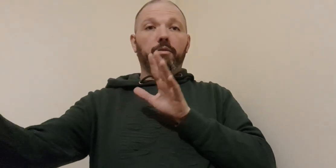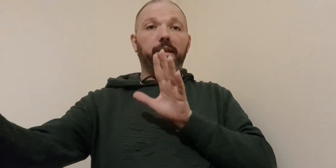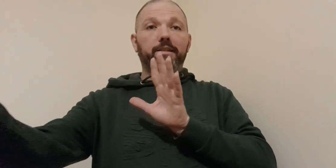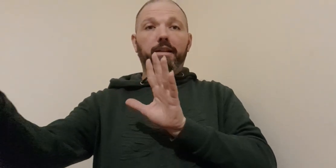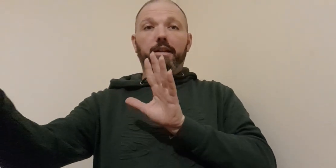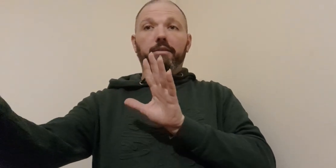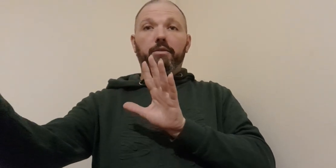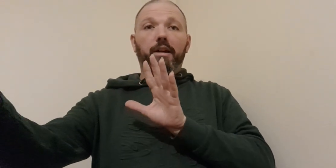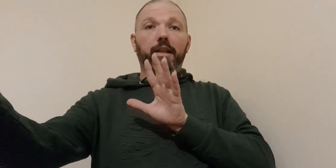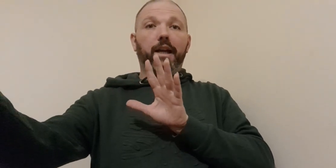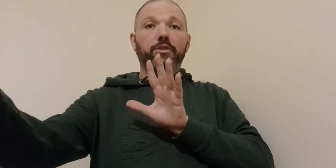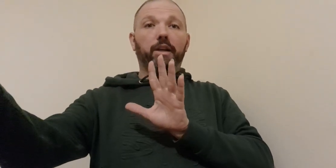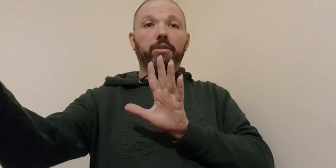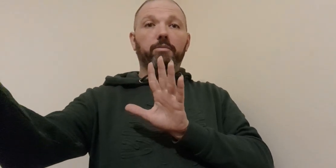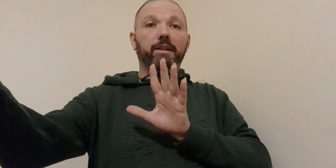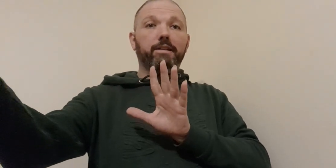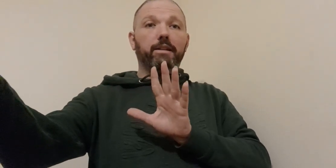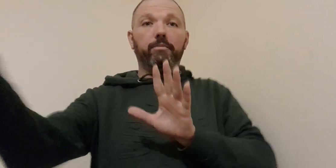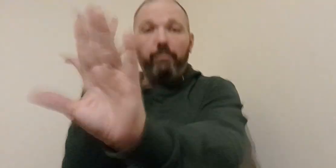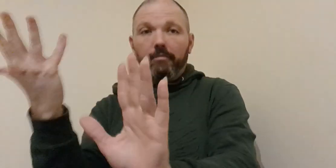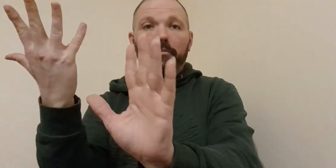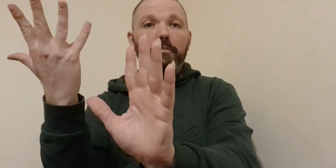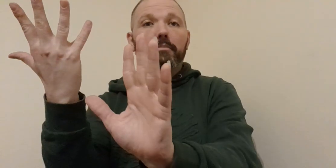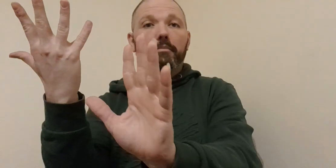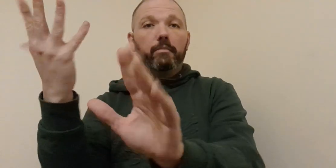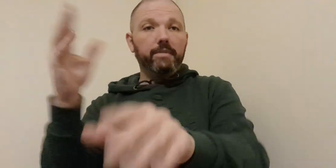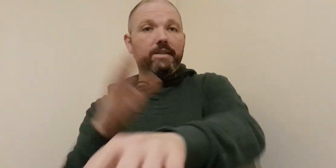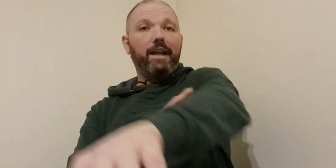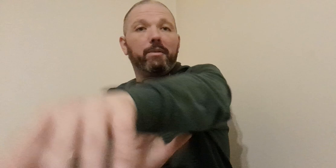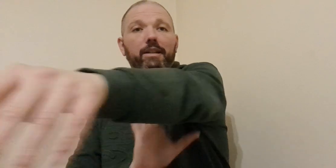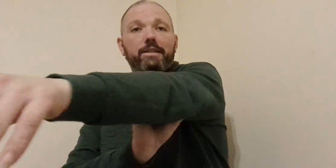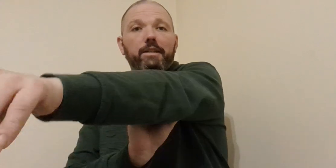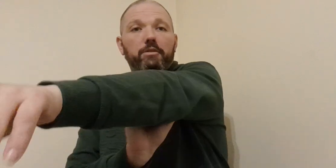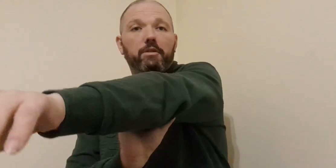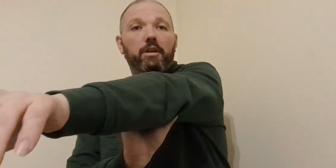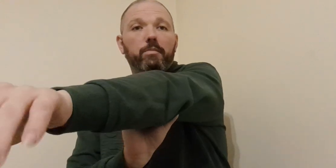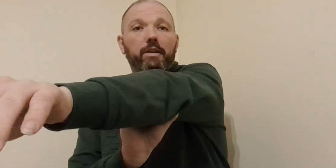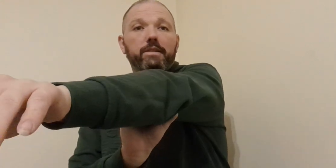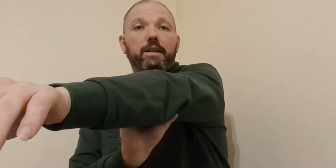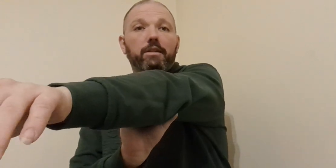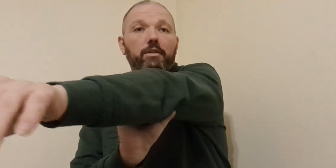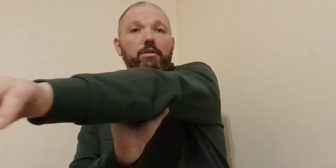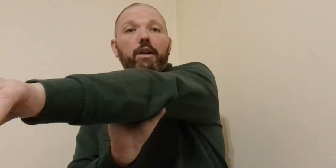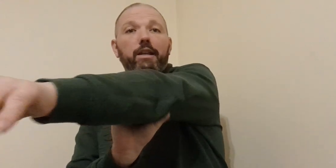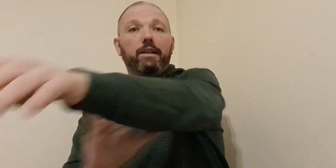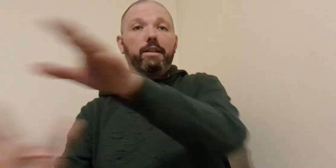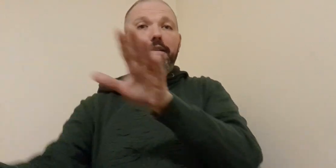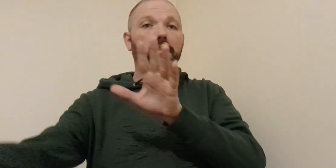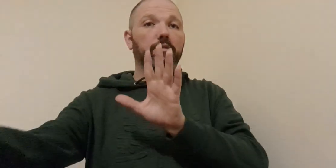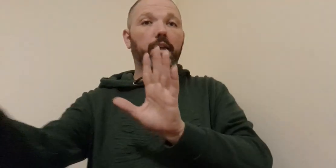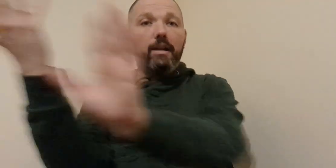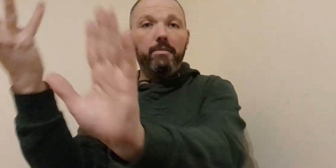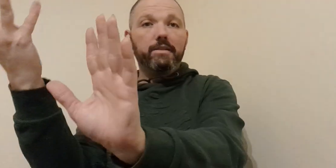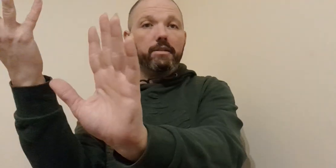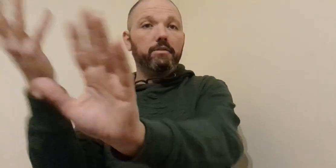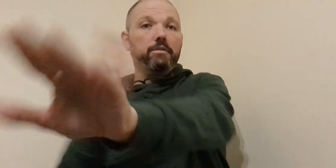you're basically kind of you've got a catch and you're basically snapping let's let go or hyper extending or cranking let's let go the arm let's let go